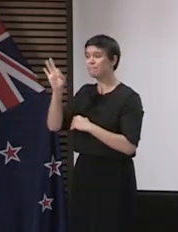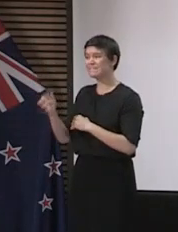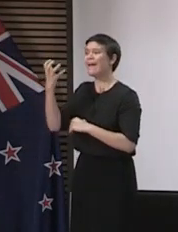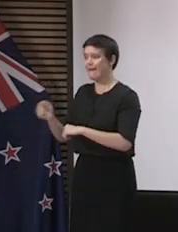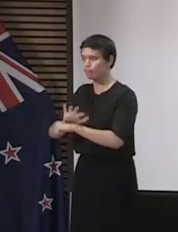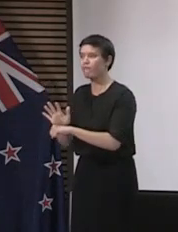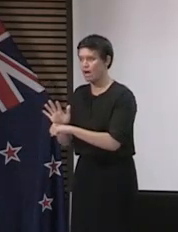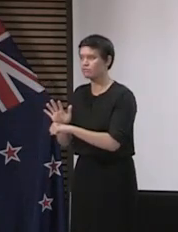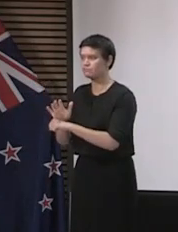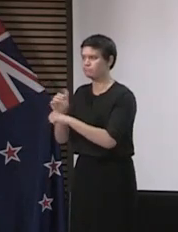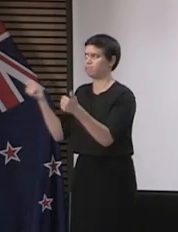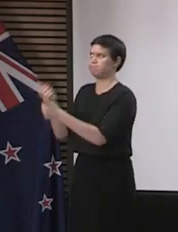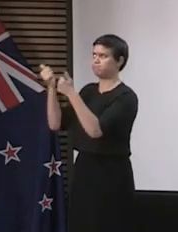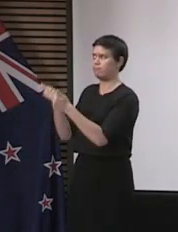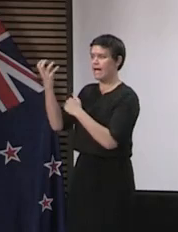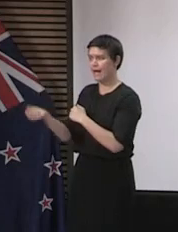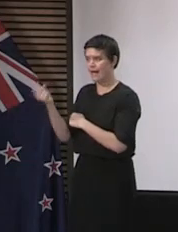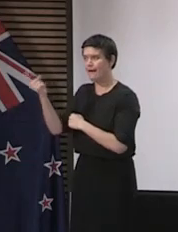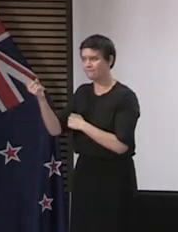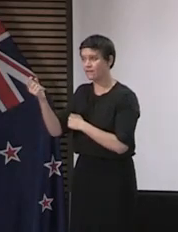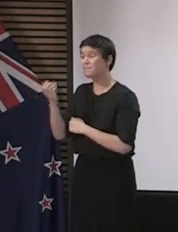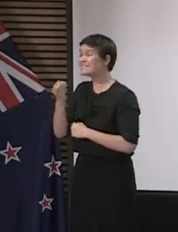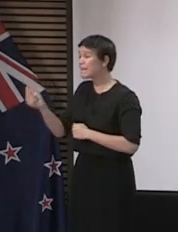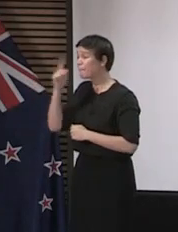display symptoms or be able to describe their symptoms.